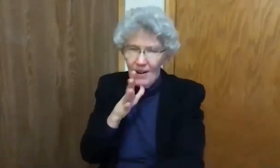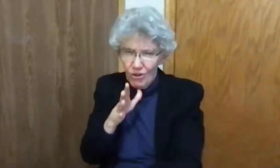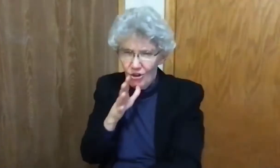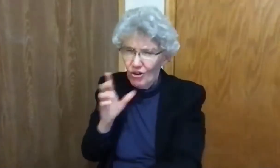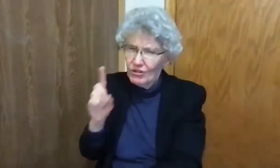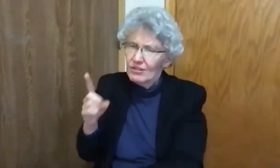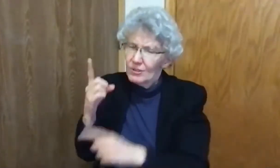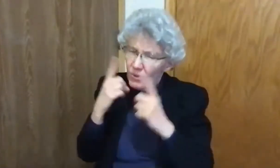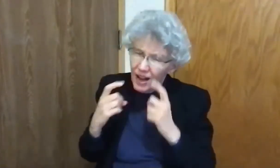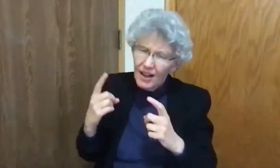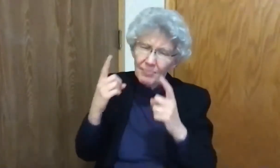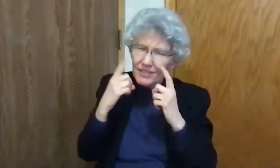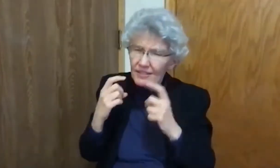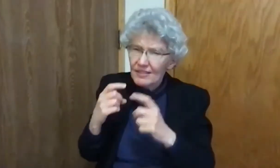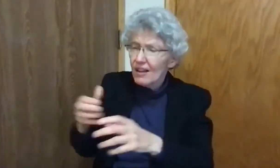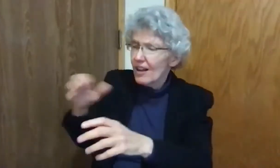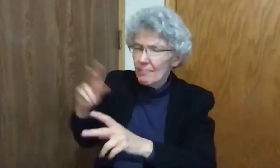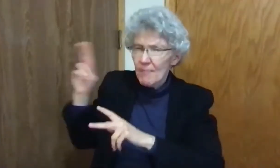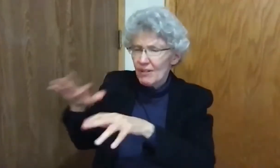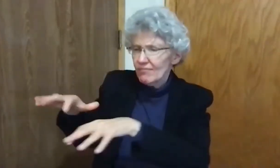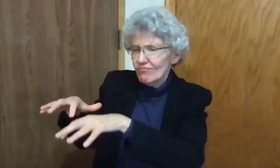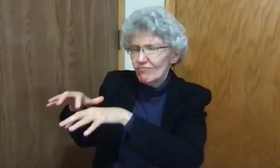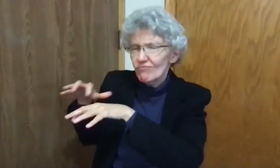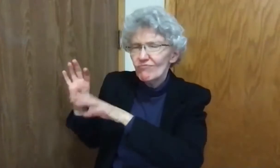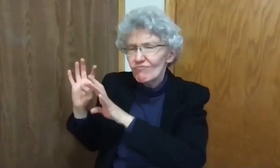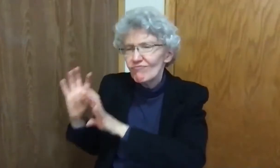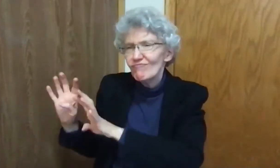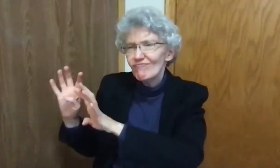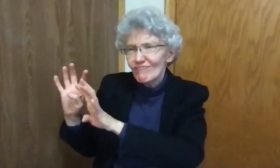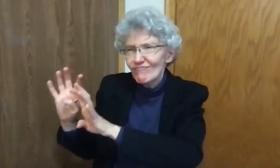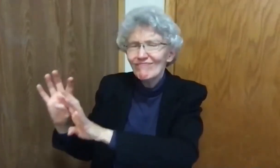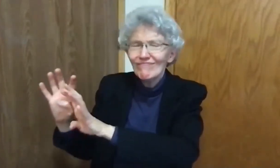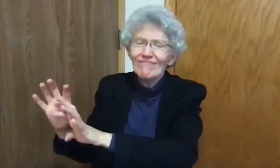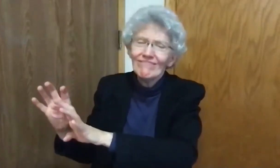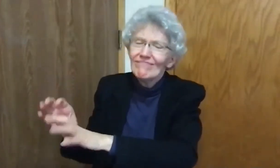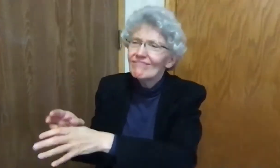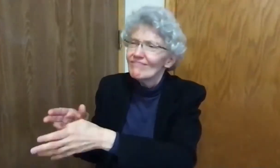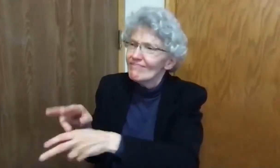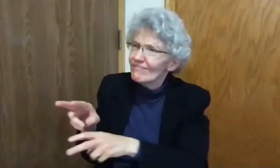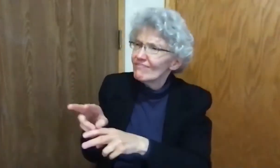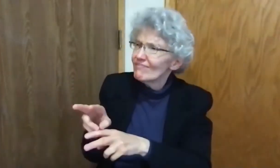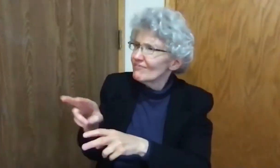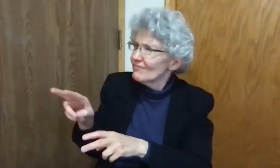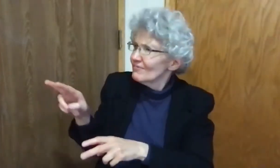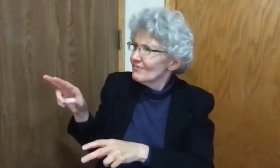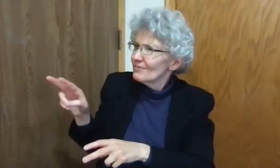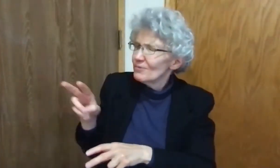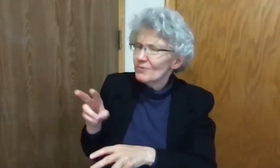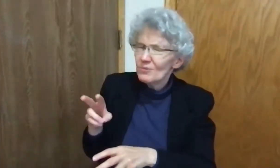a man who had died was being carried out. That man was his mother's only son, and she was a widow. With her was a